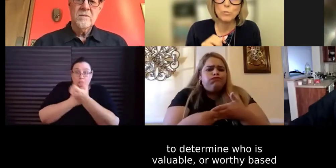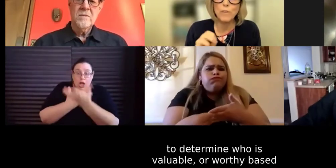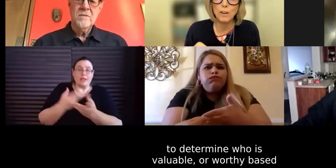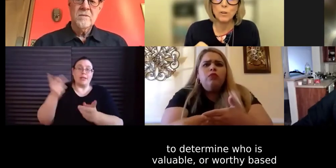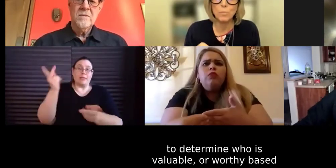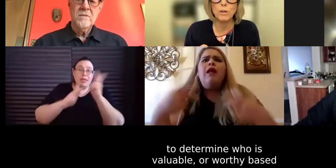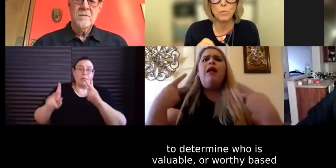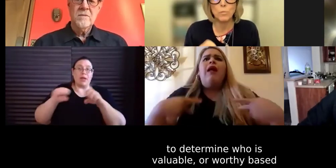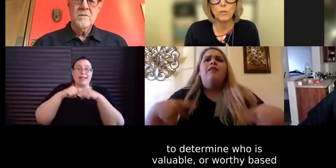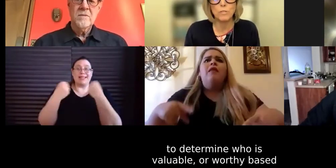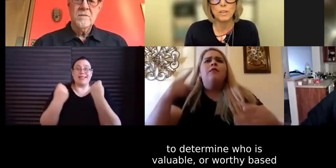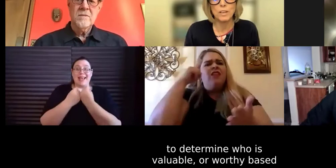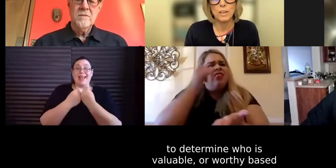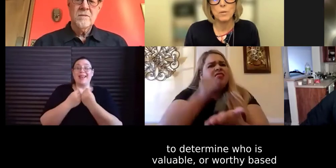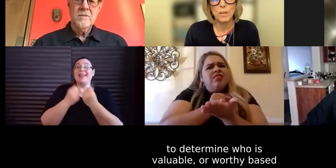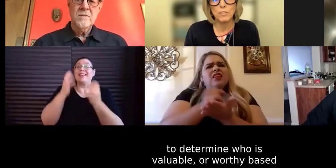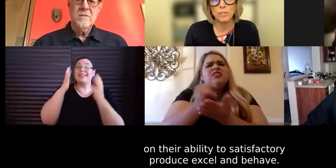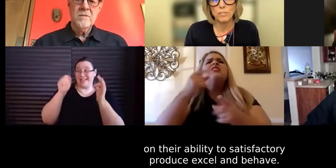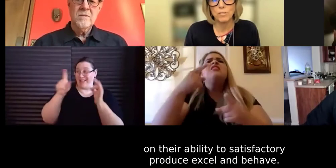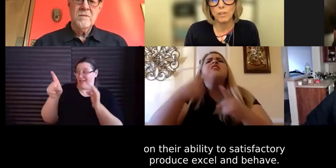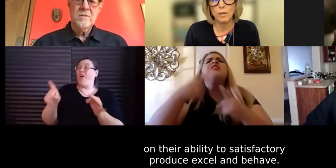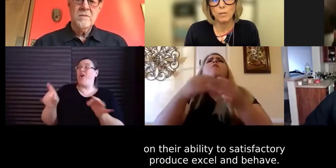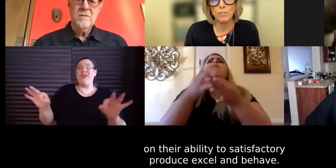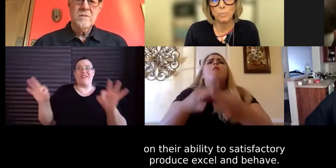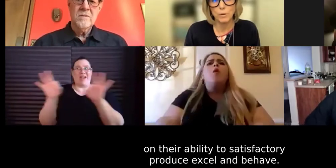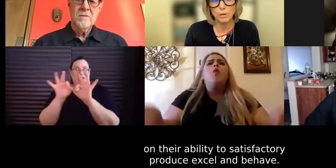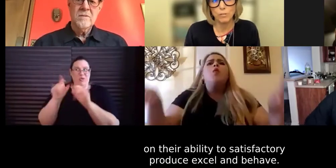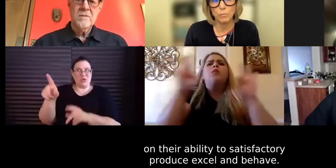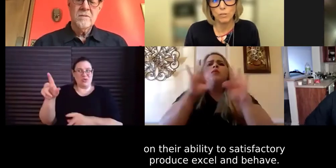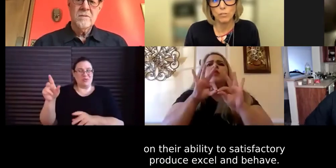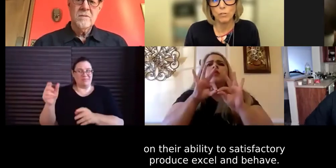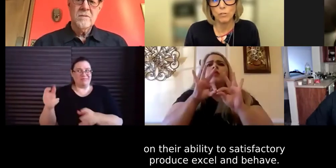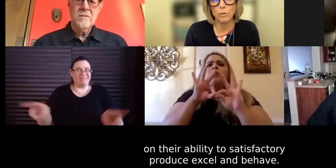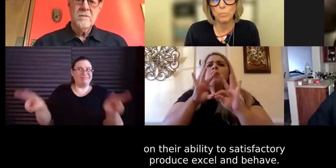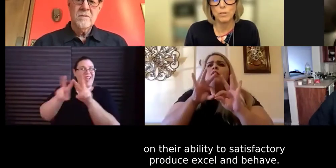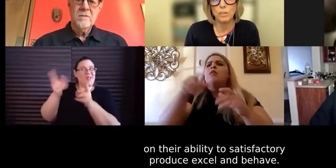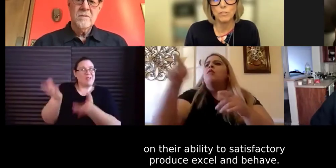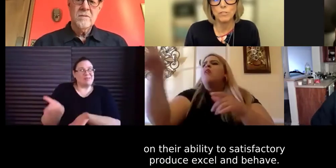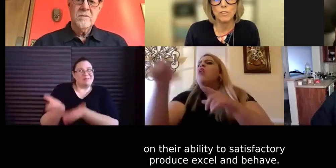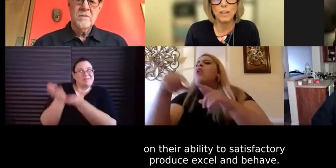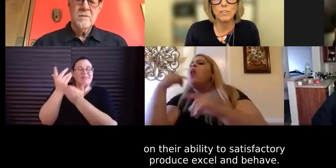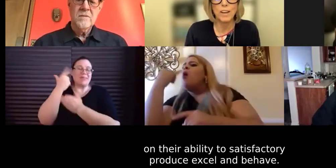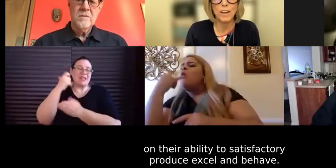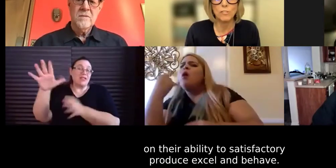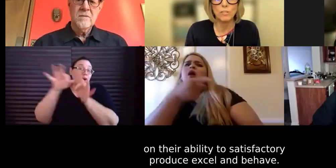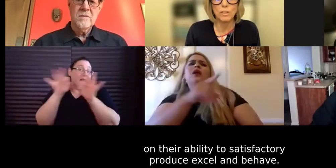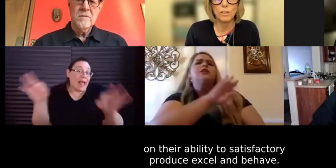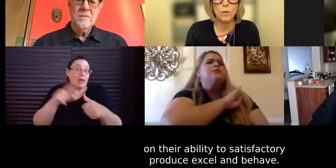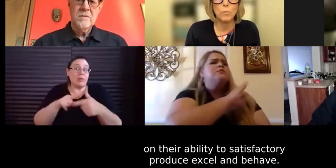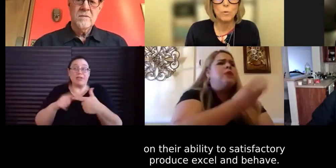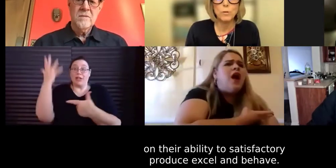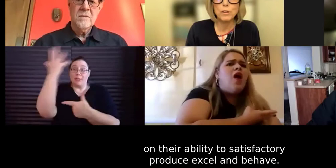who's valuable and worthy based on their language, appearance, religion, or their ability to satisfactorily reproduce,